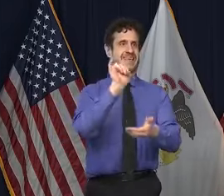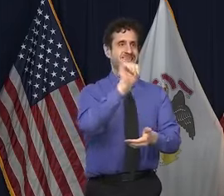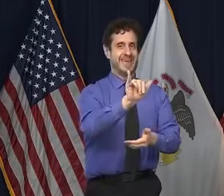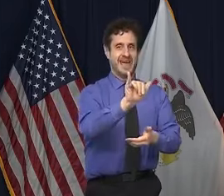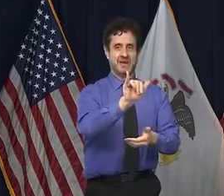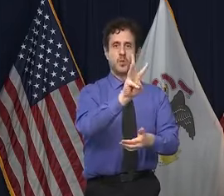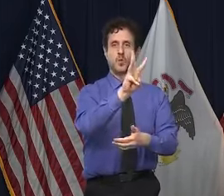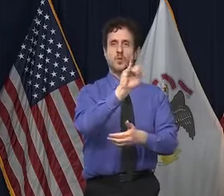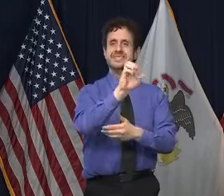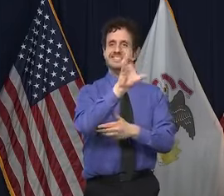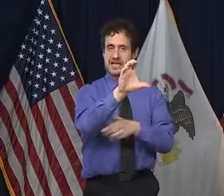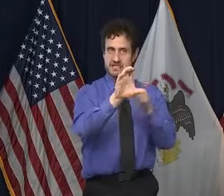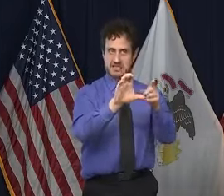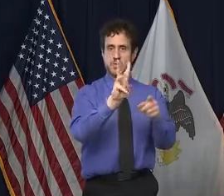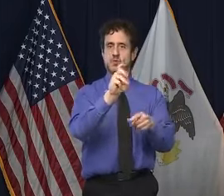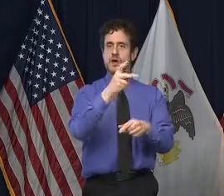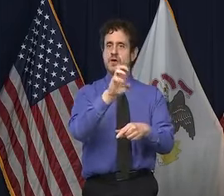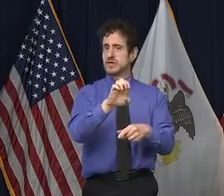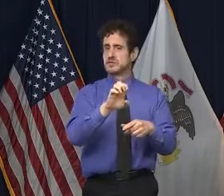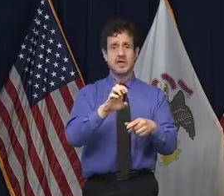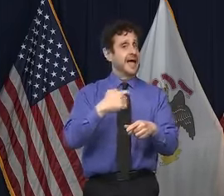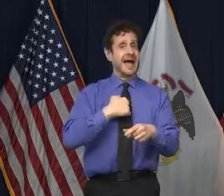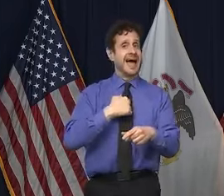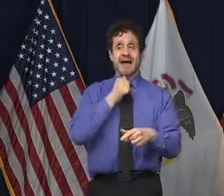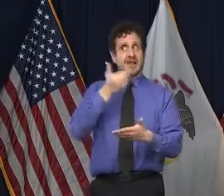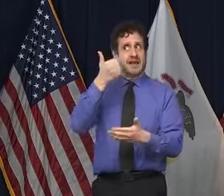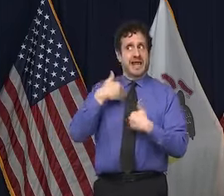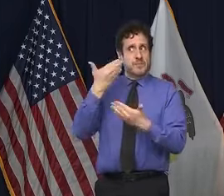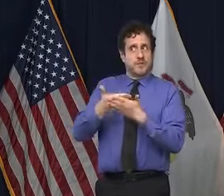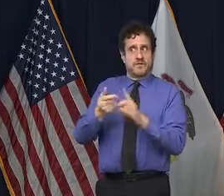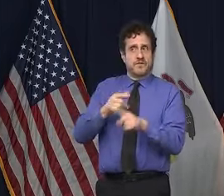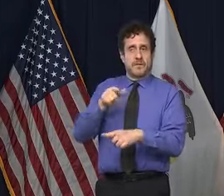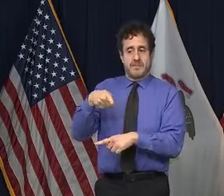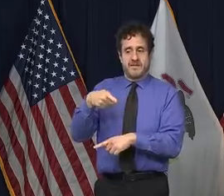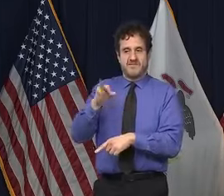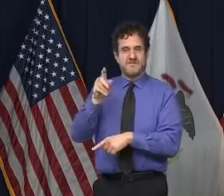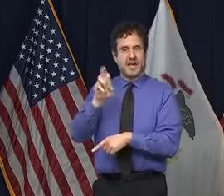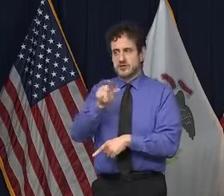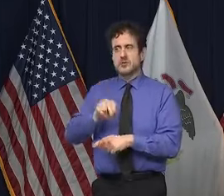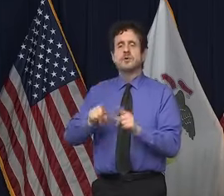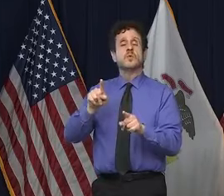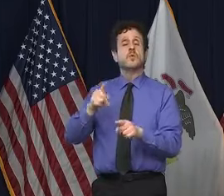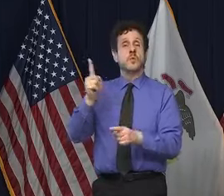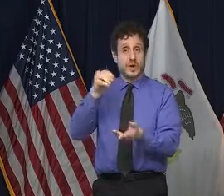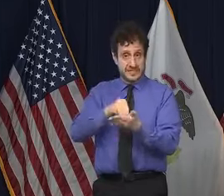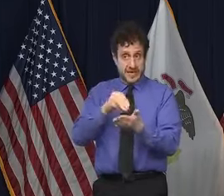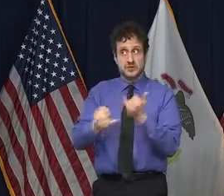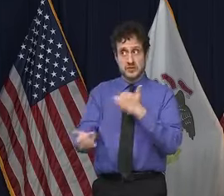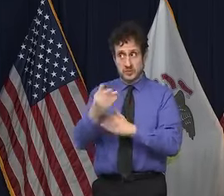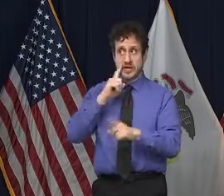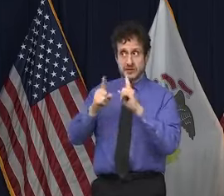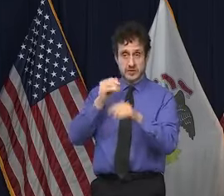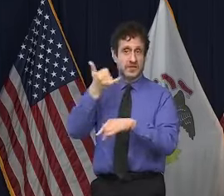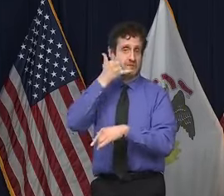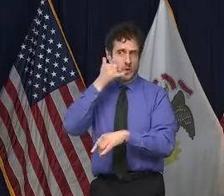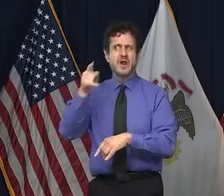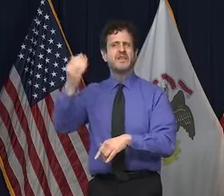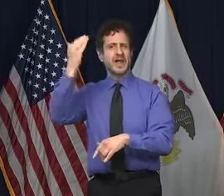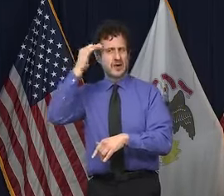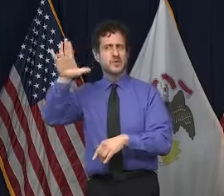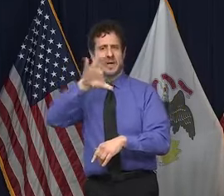That's just something that a doctor told me this morning when I was on the phone who happens to know Pfizer reasonably well.